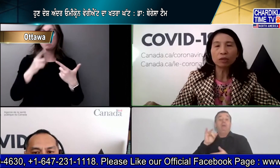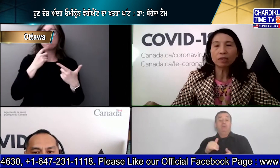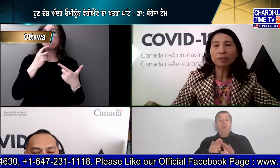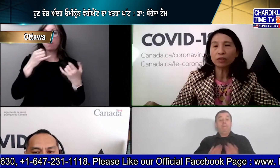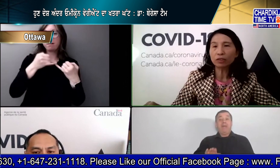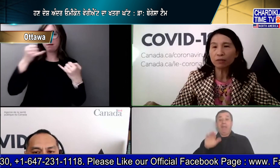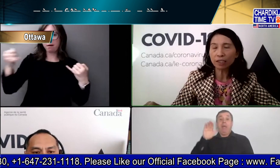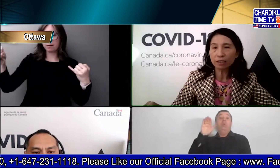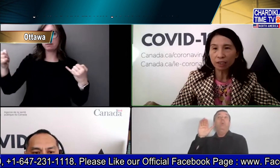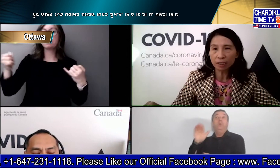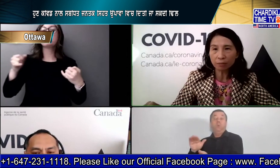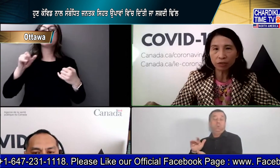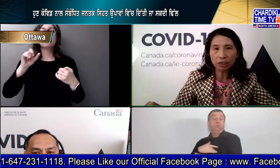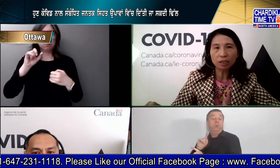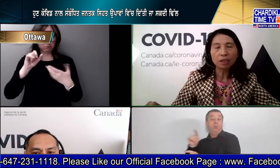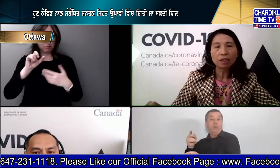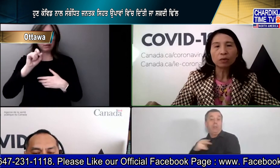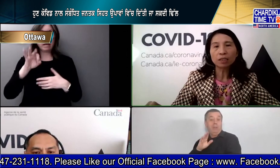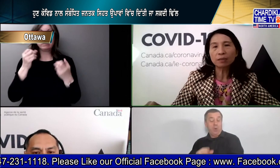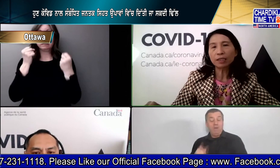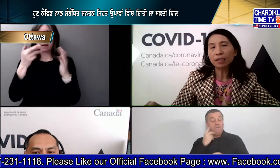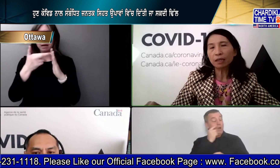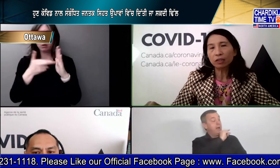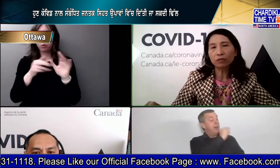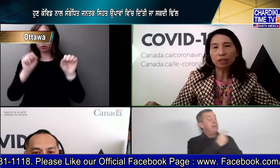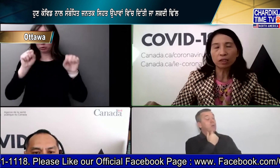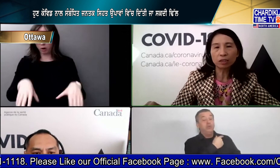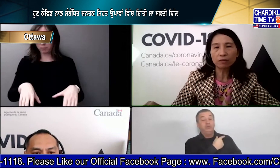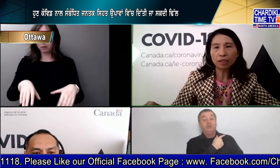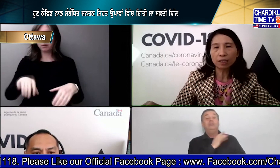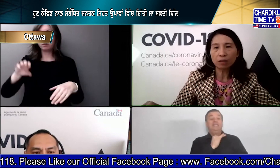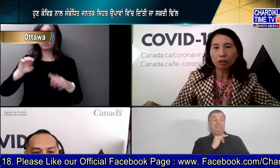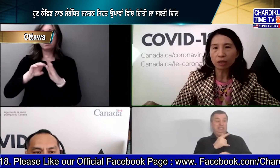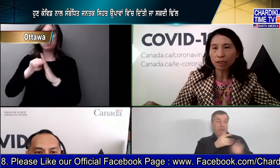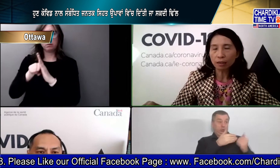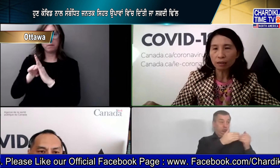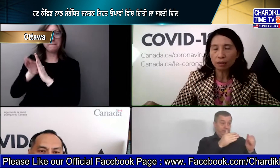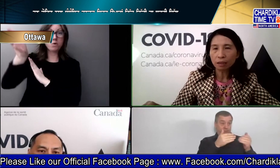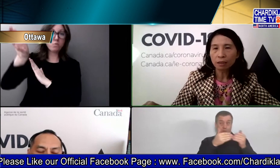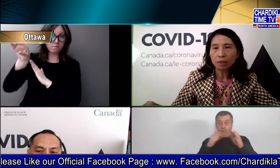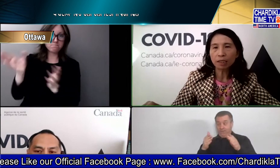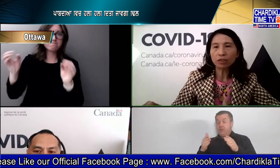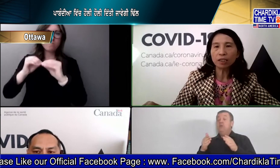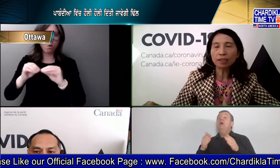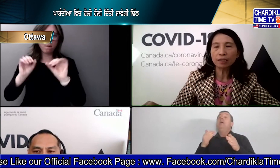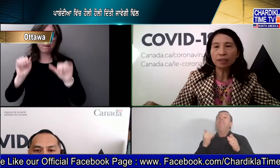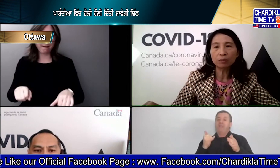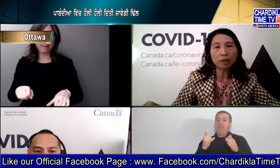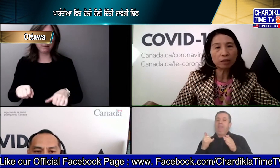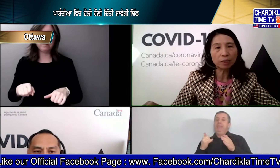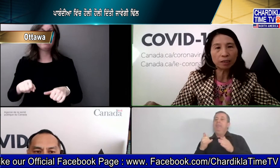that with a more substantial effect of easing measures we could expect a larger resurgence of daily omicron cases potentially